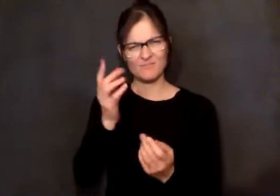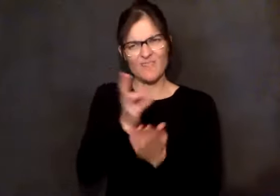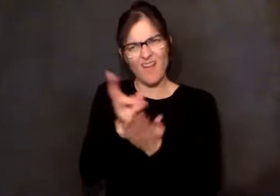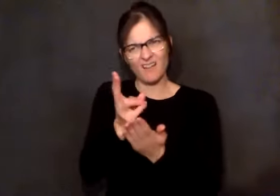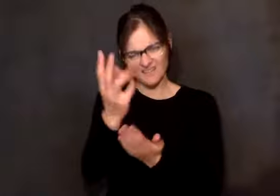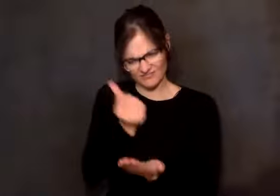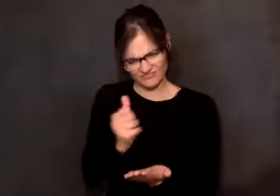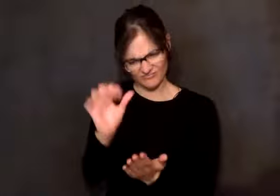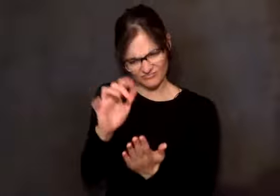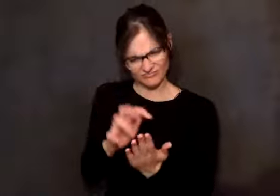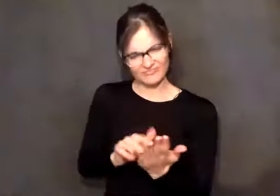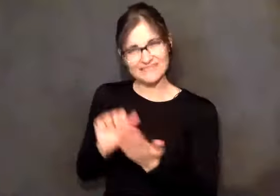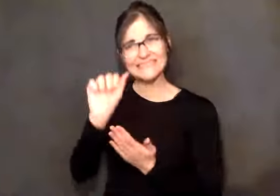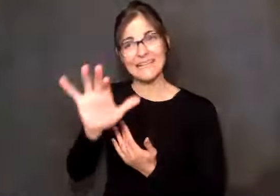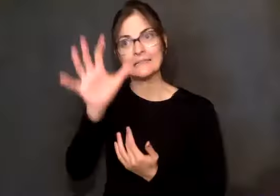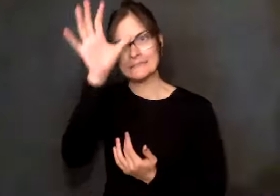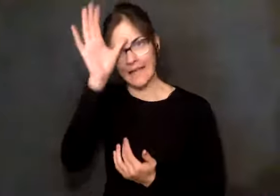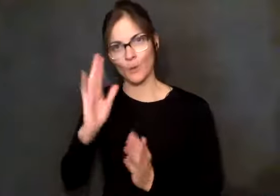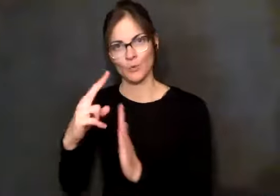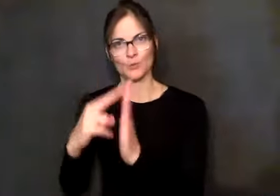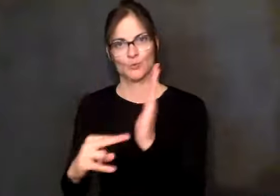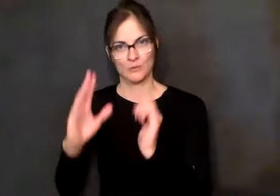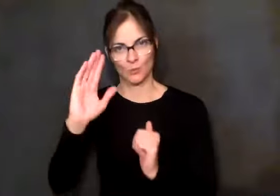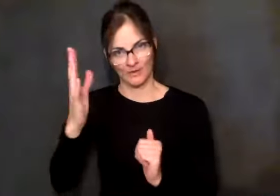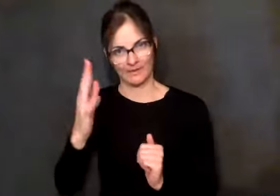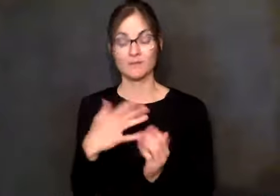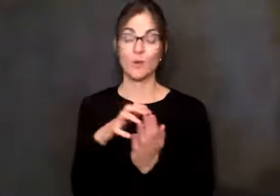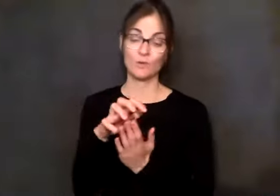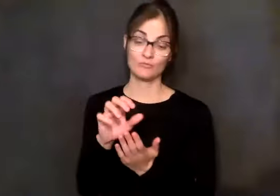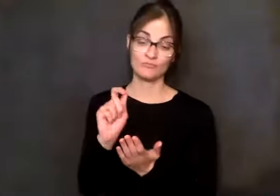And three or four or five days later, he called me. And he had been crying.